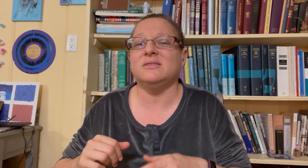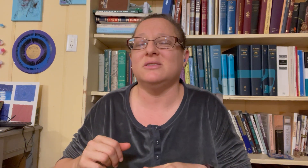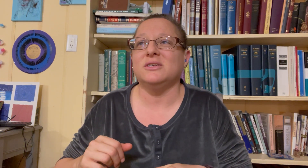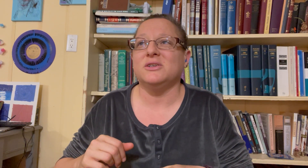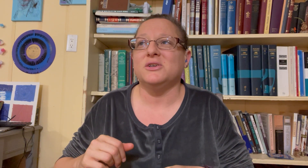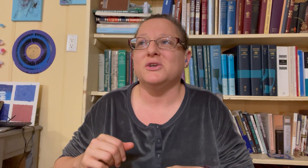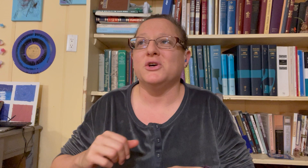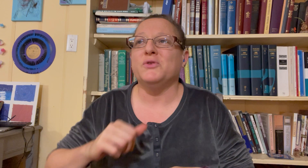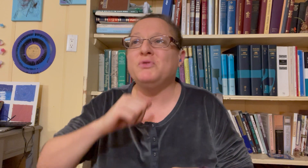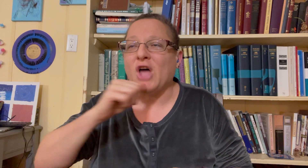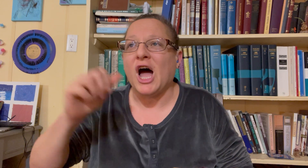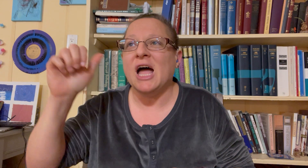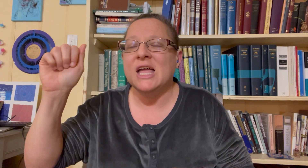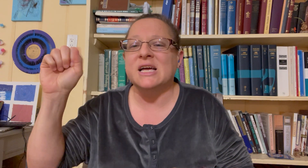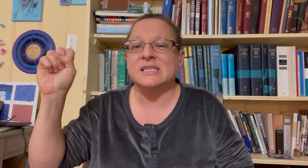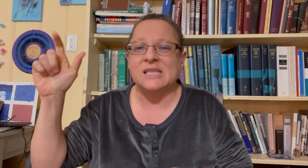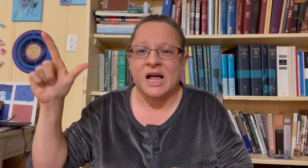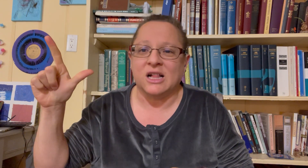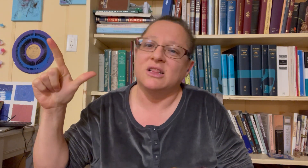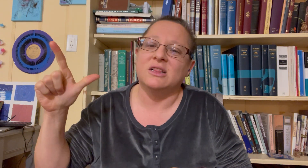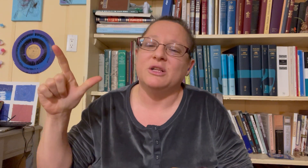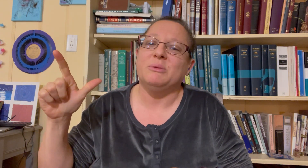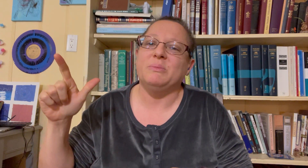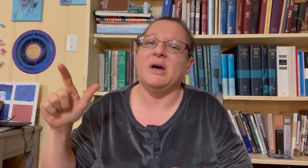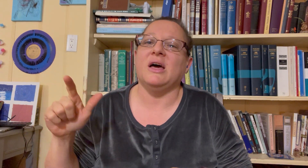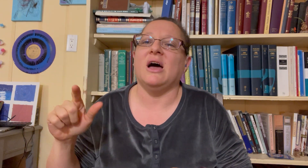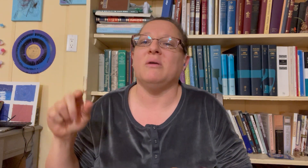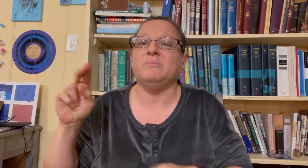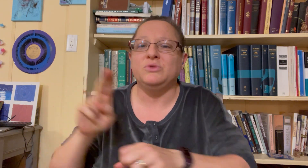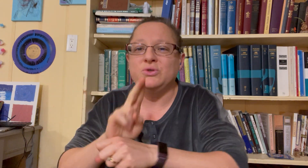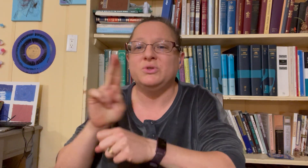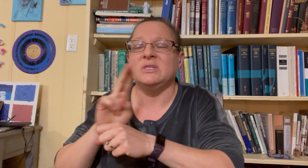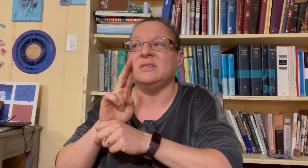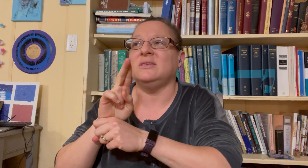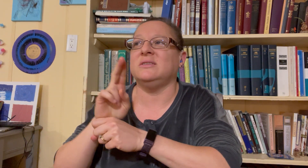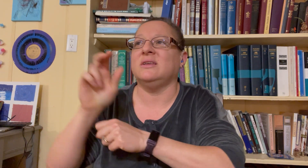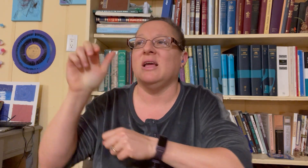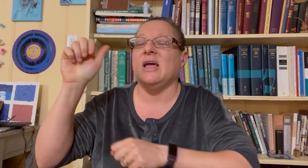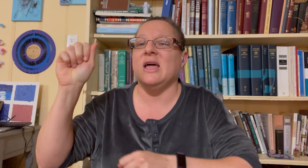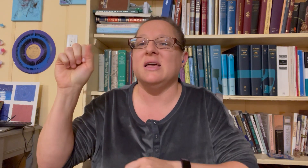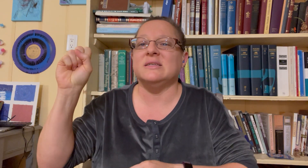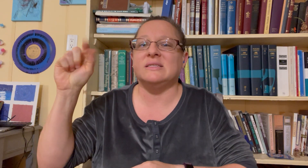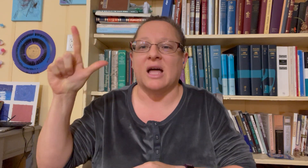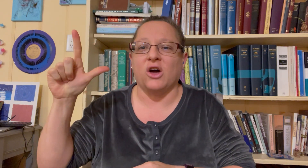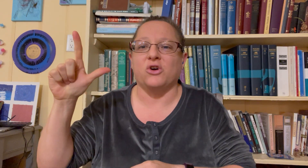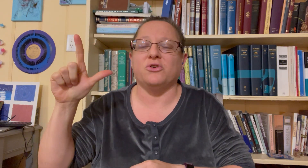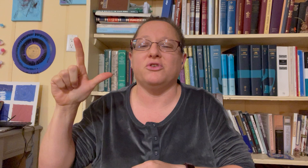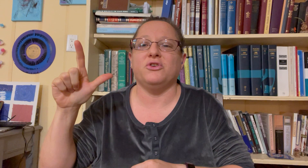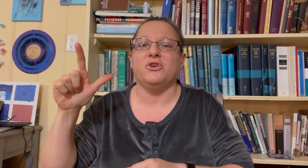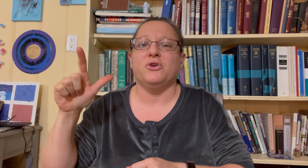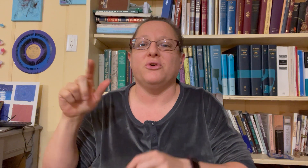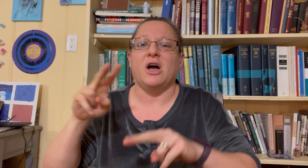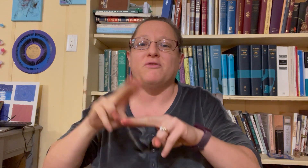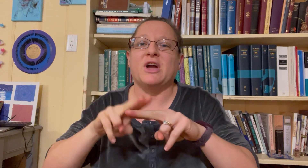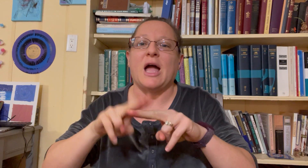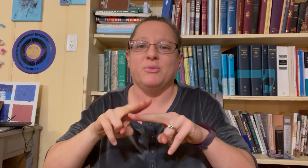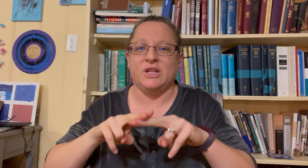not ASL but I'm using ASL vocabulary